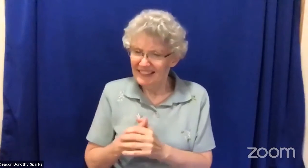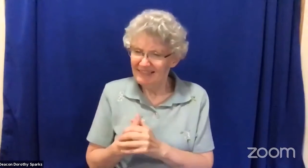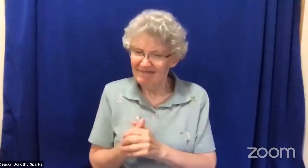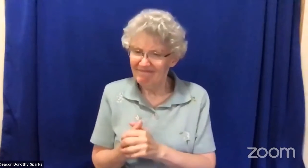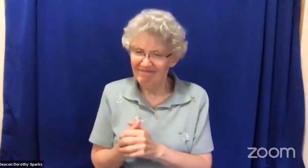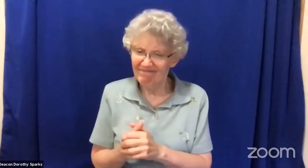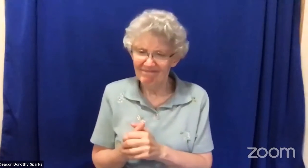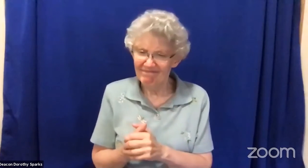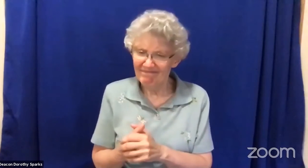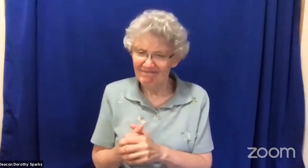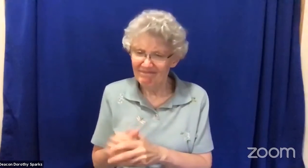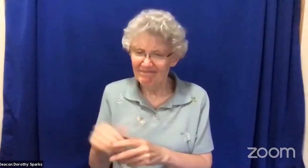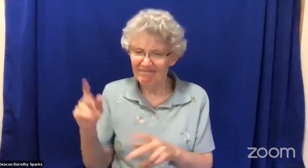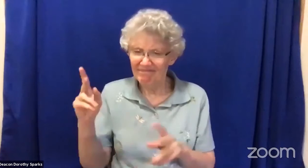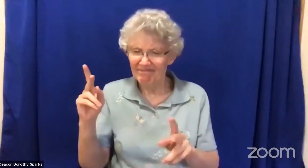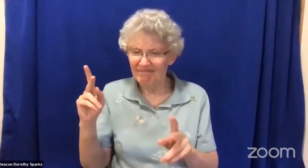that white people experienced.